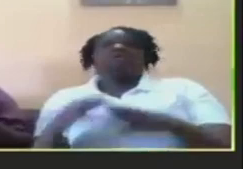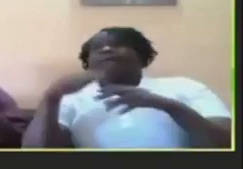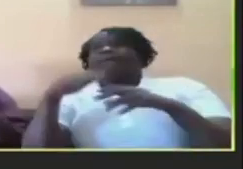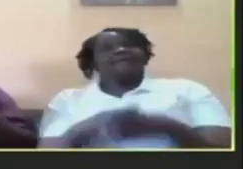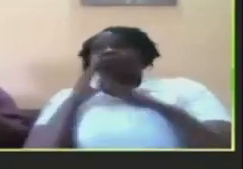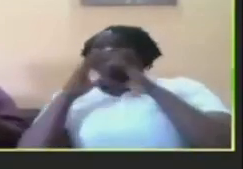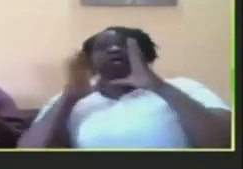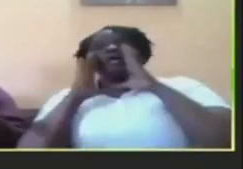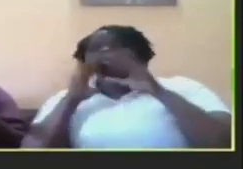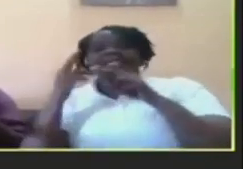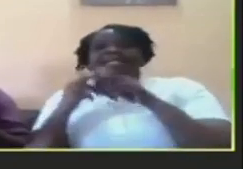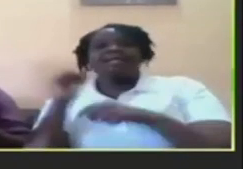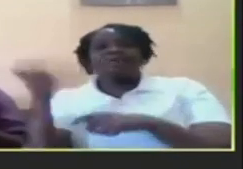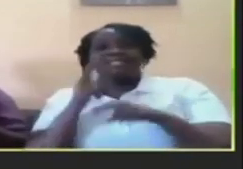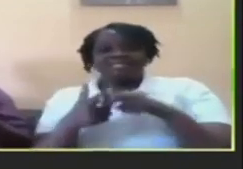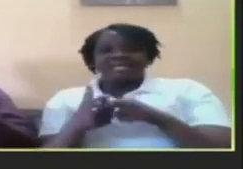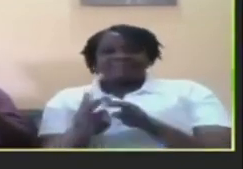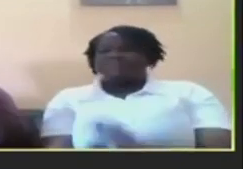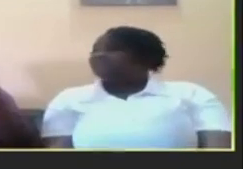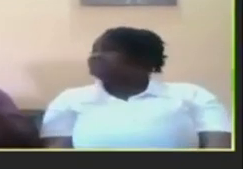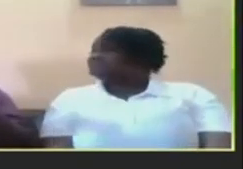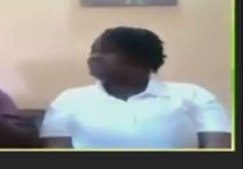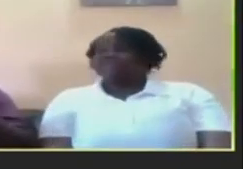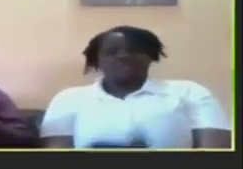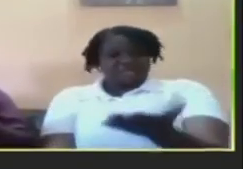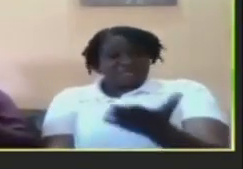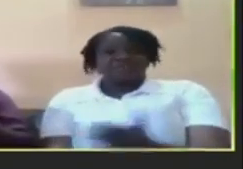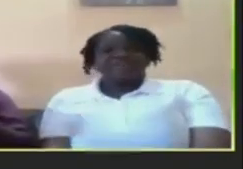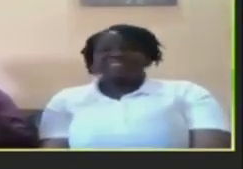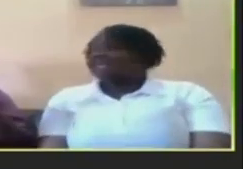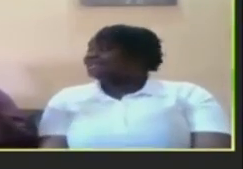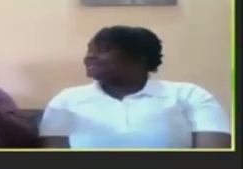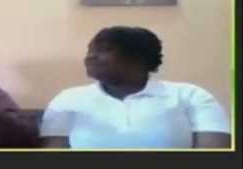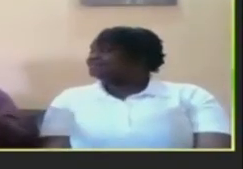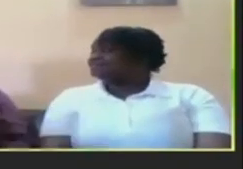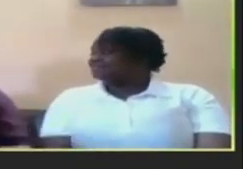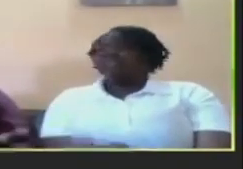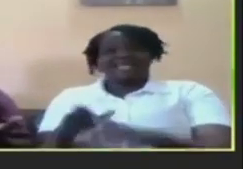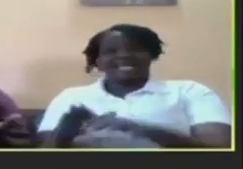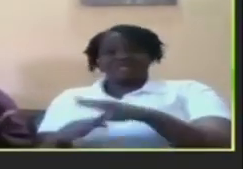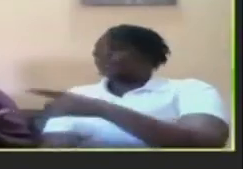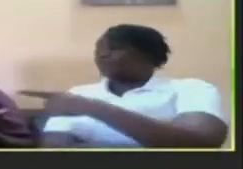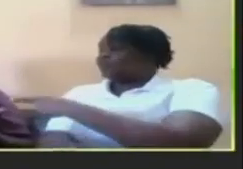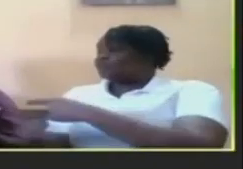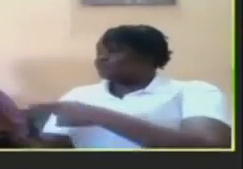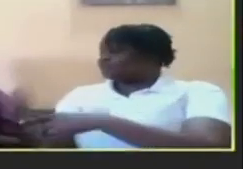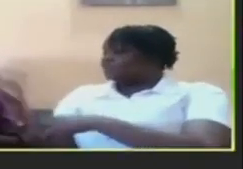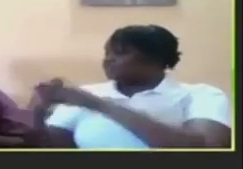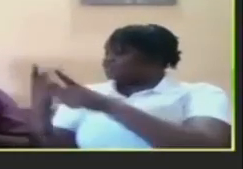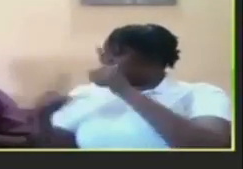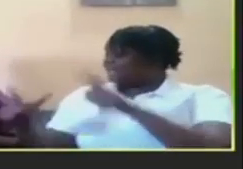so we ain't calling your name all the time so we give you a sign name that's how we call you so what's your sign name